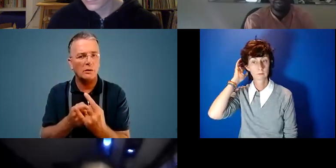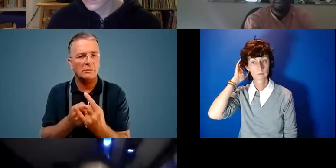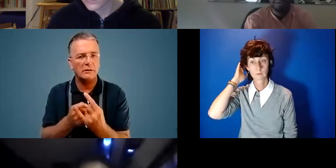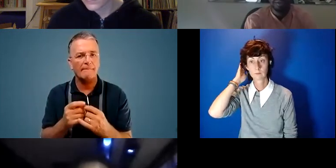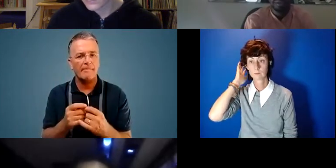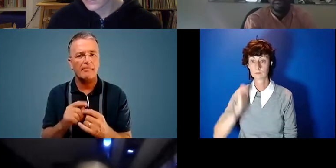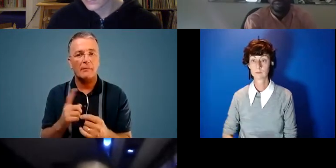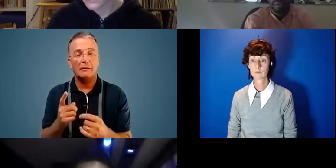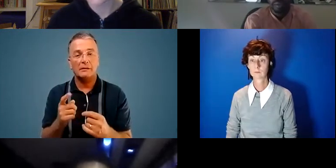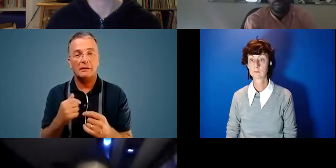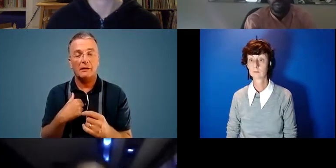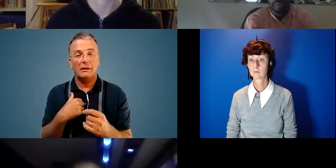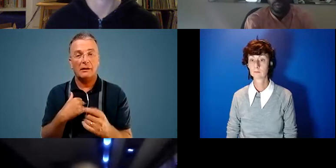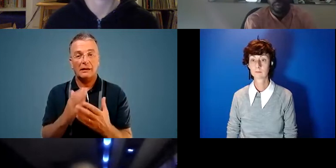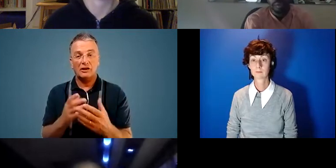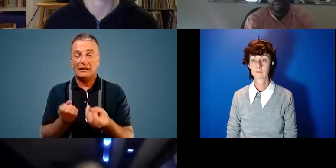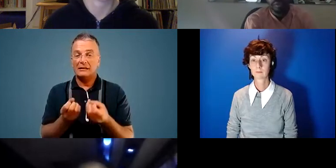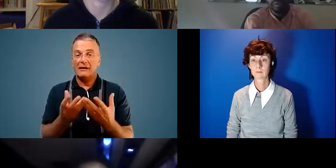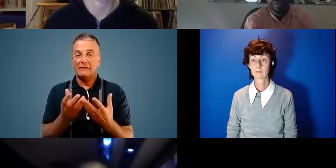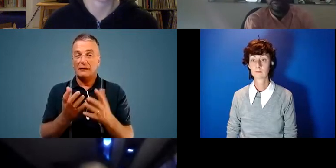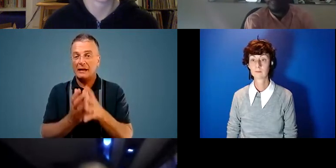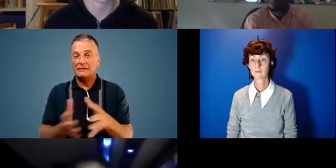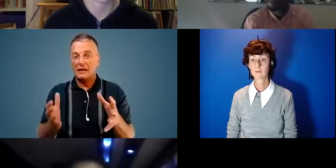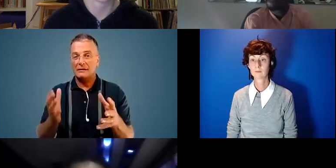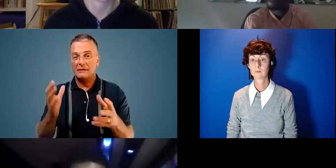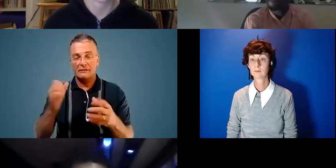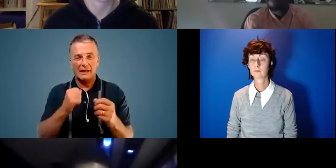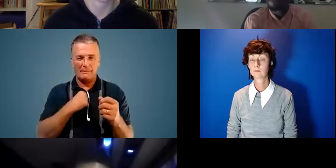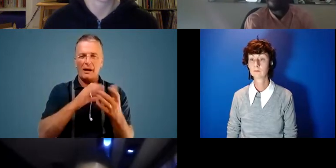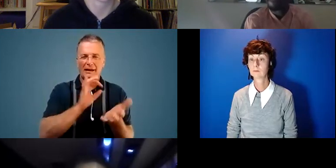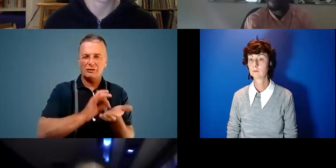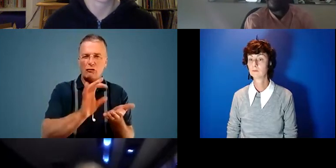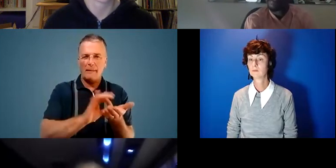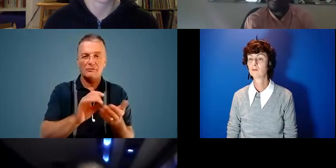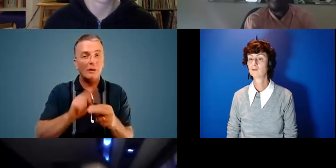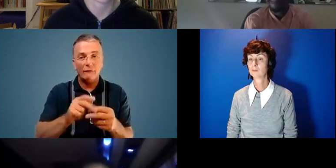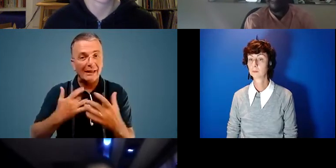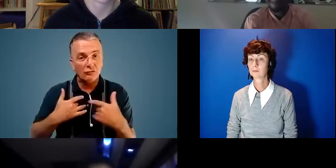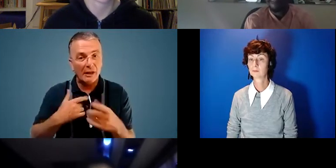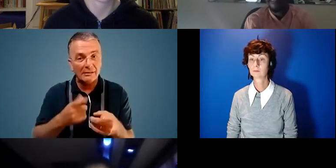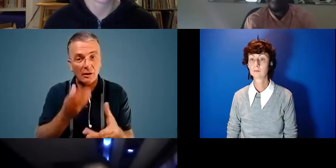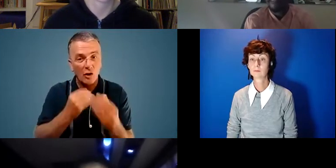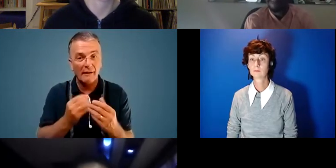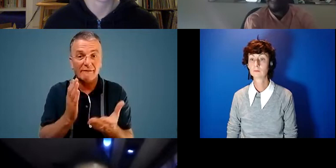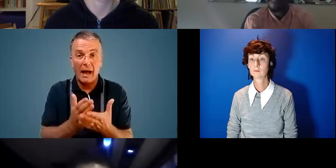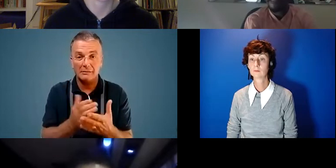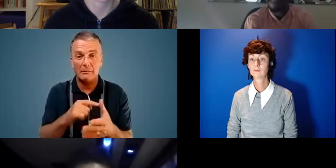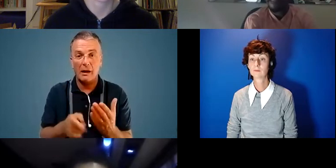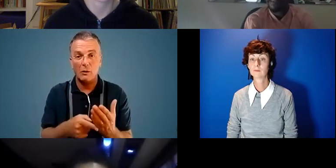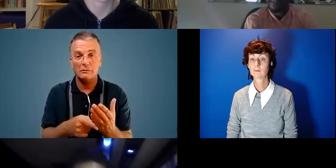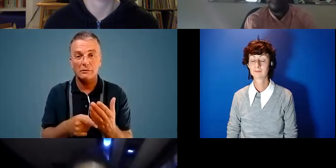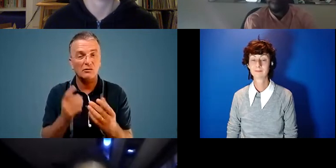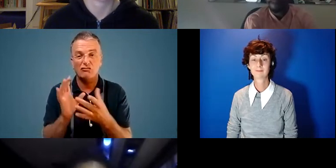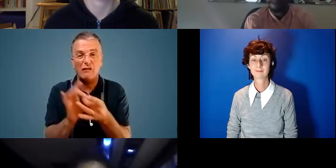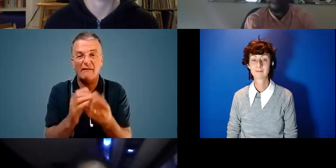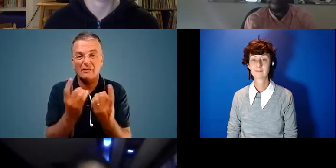But yeah, I actually delivered an extensive takeover about my Instagram. So if you're interested in learning facts about, even just relevant